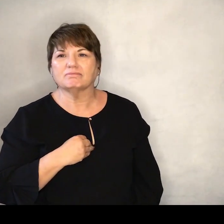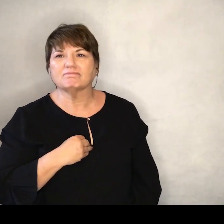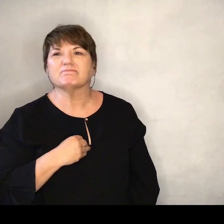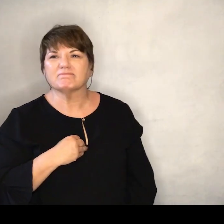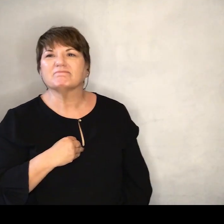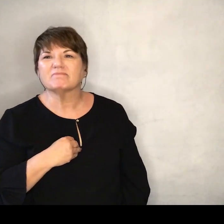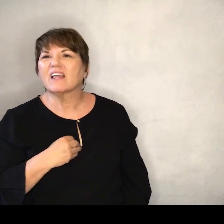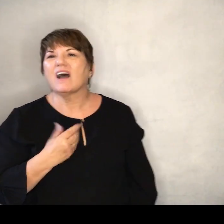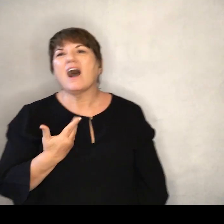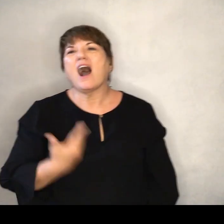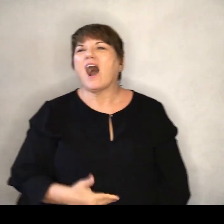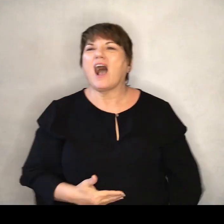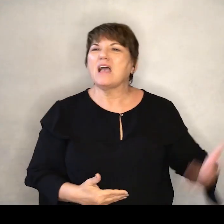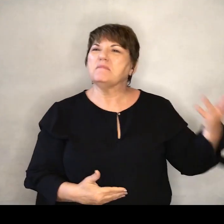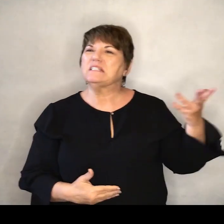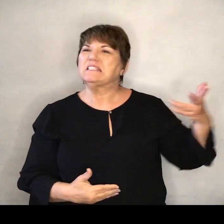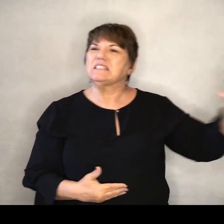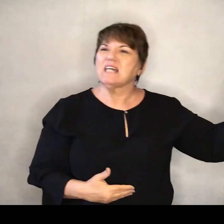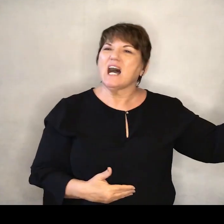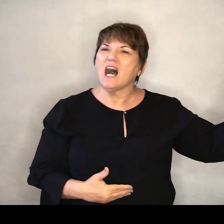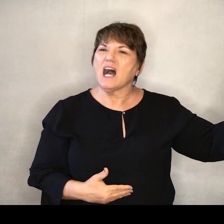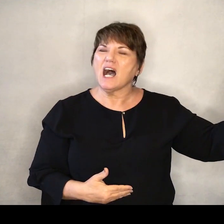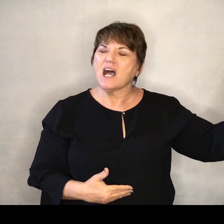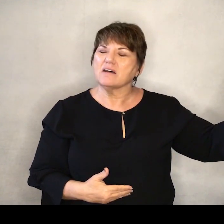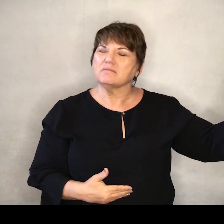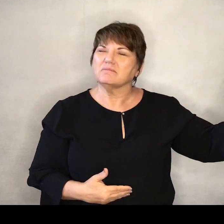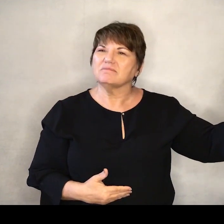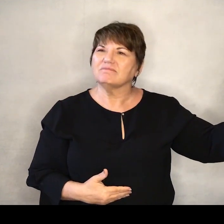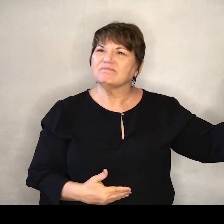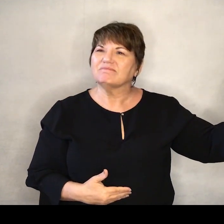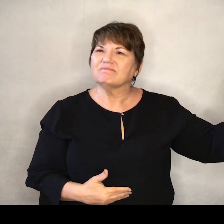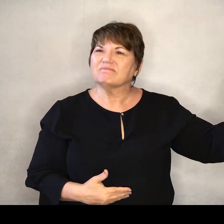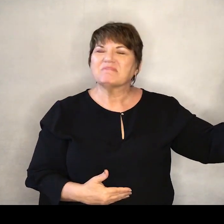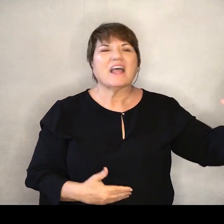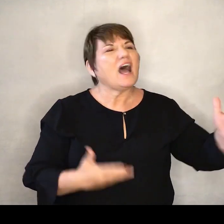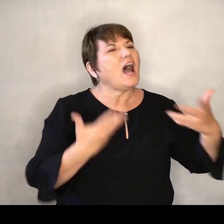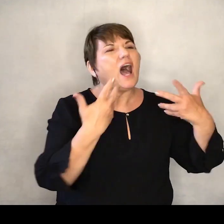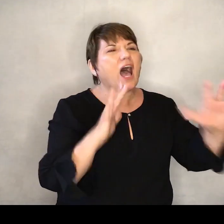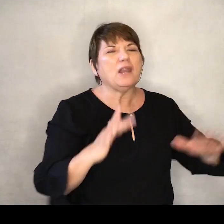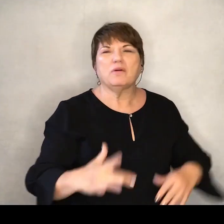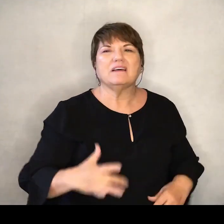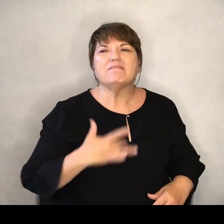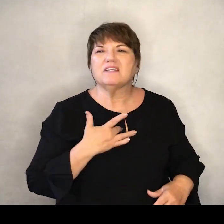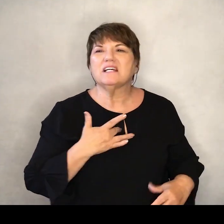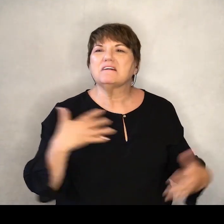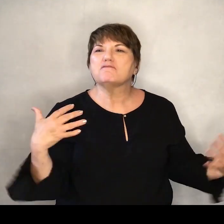I'm so done, so over being afraid.